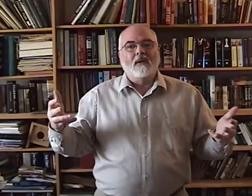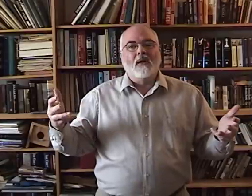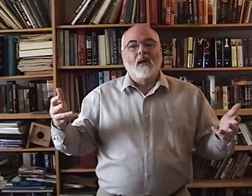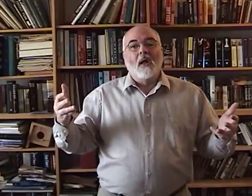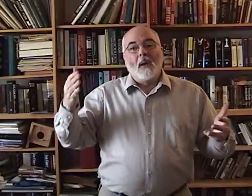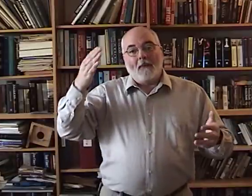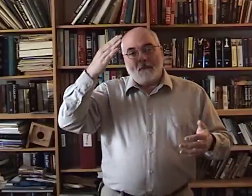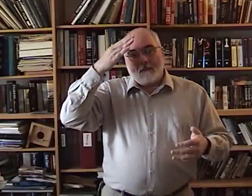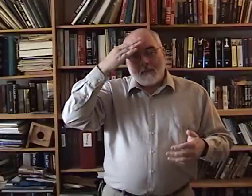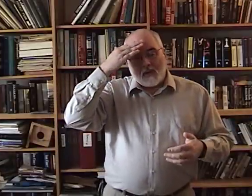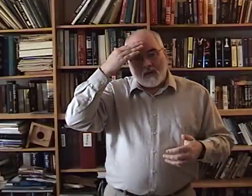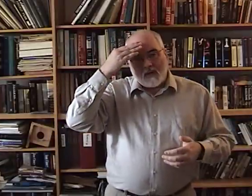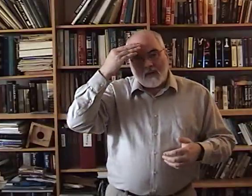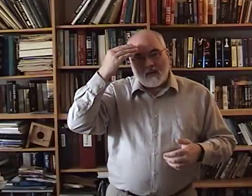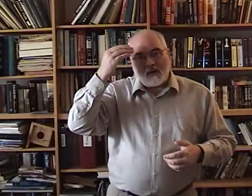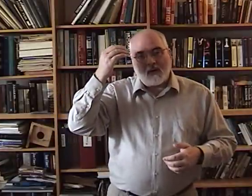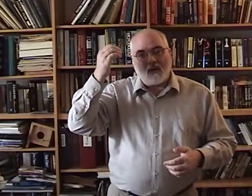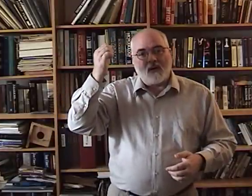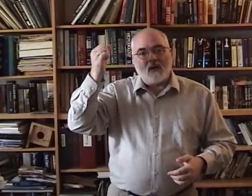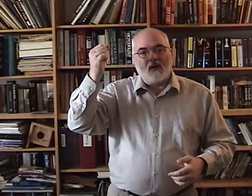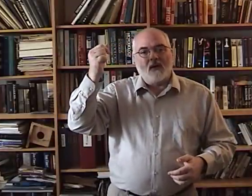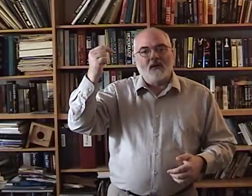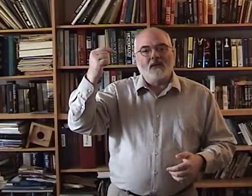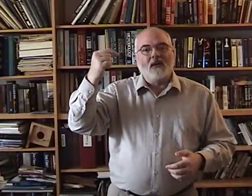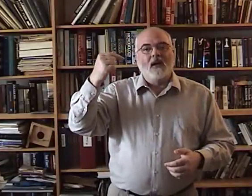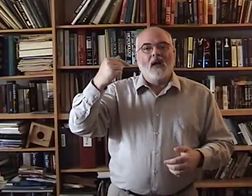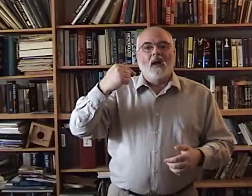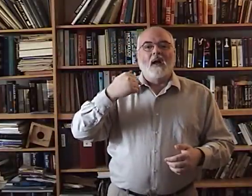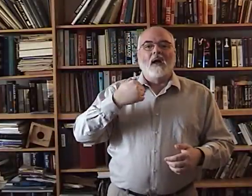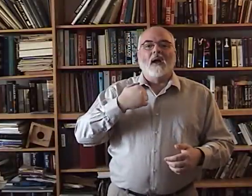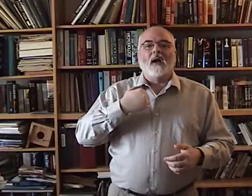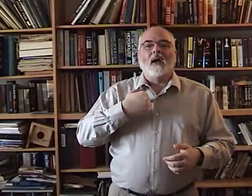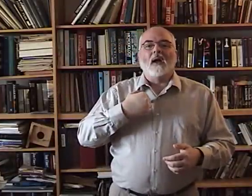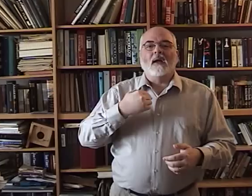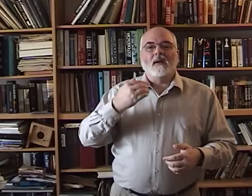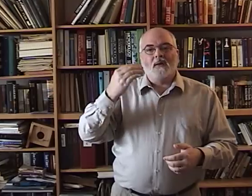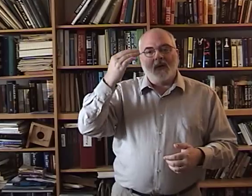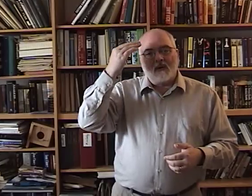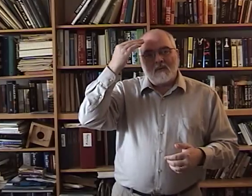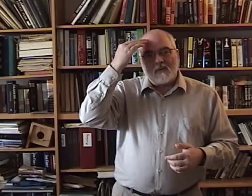all fear because I know